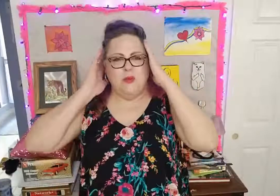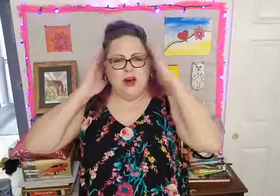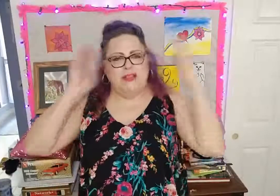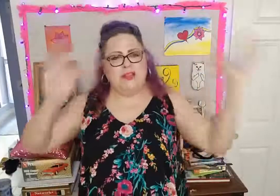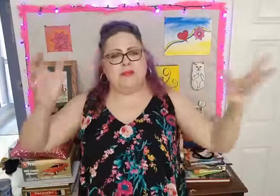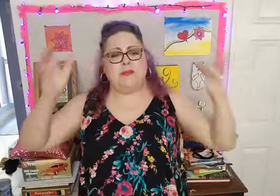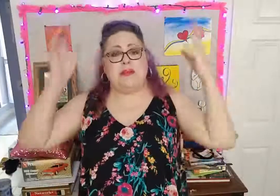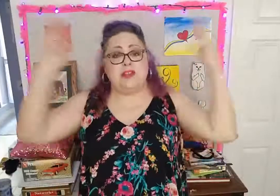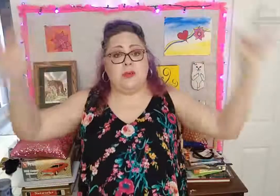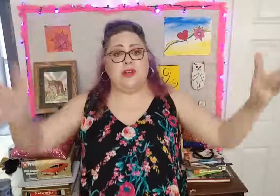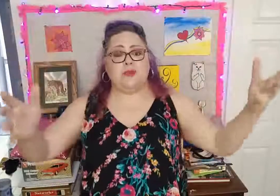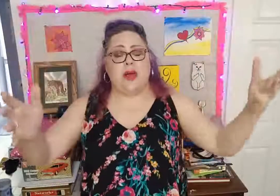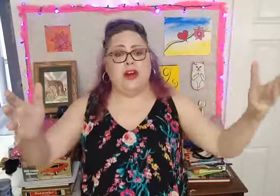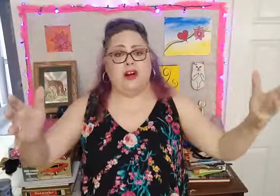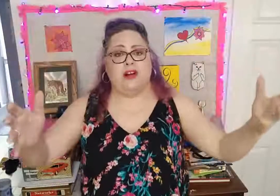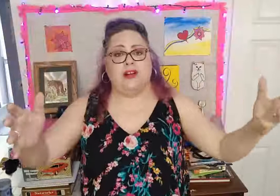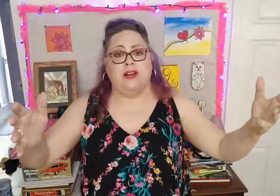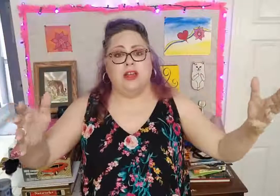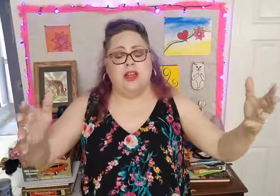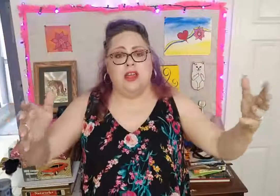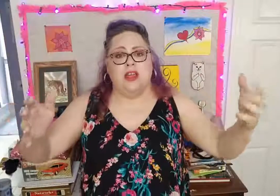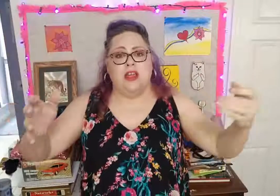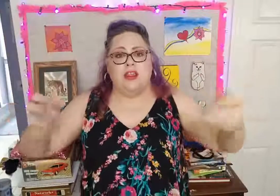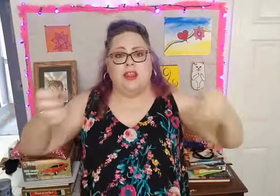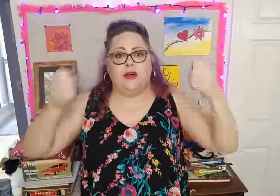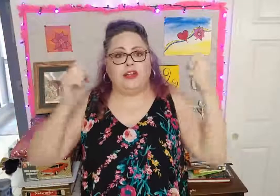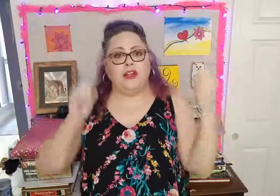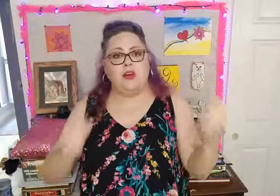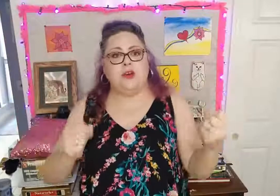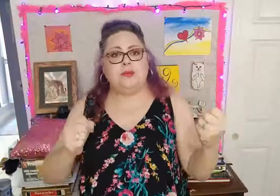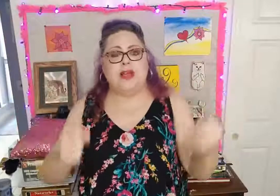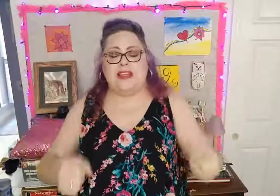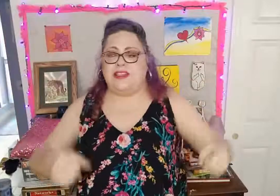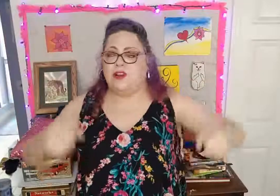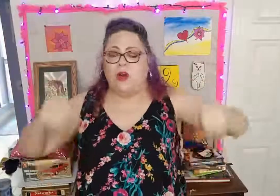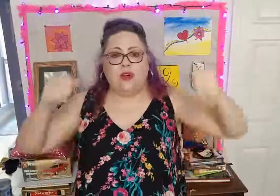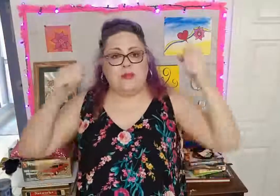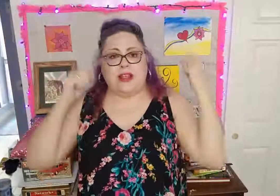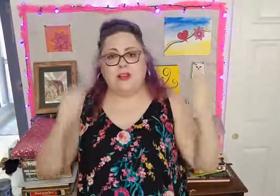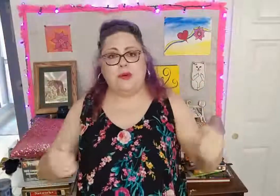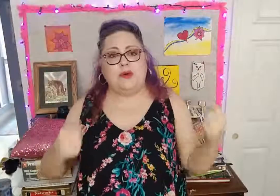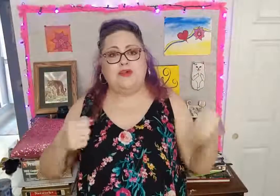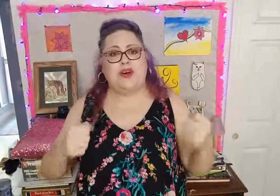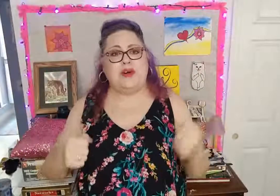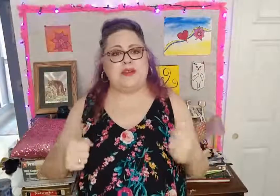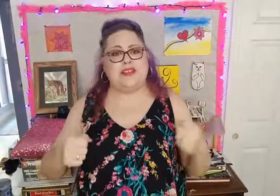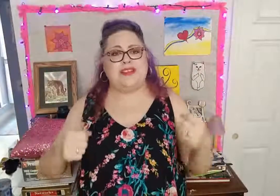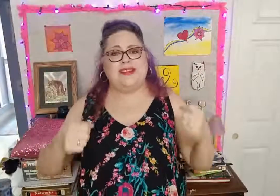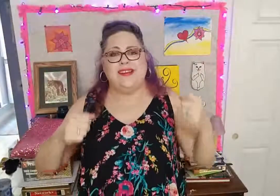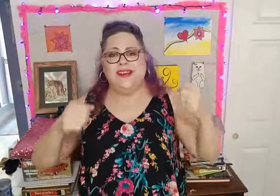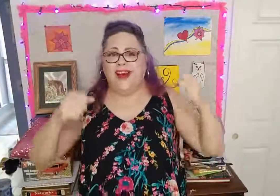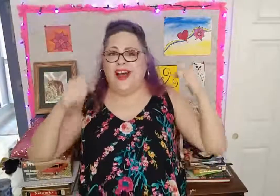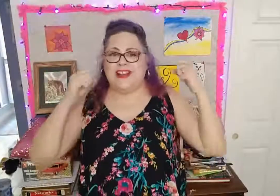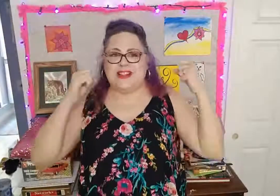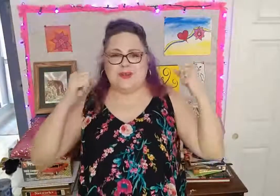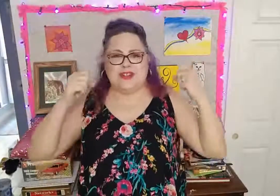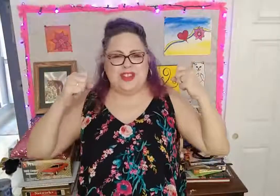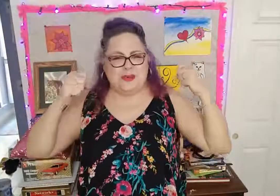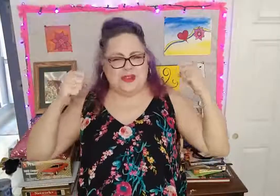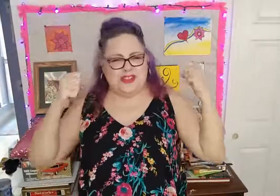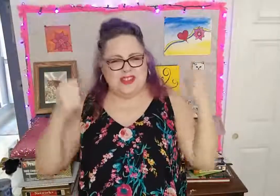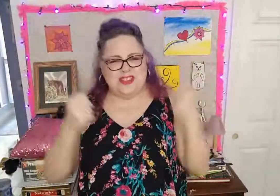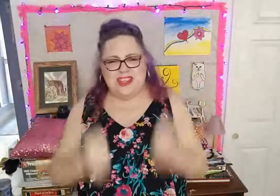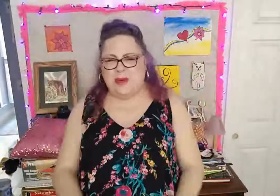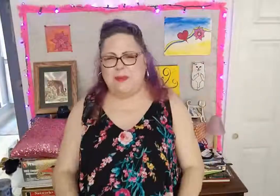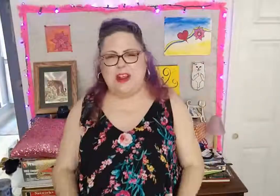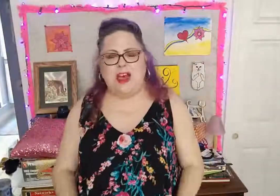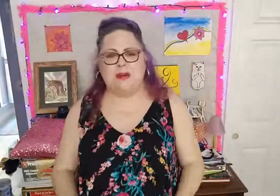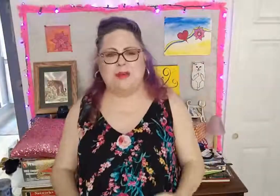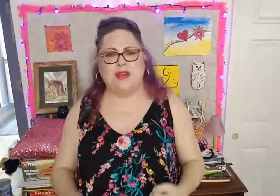want them to be so much better. They're a local place. They're owned by local folks. I just wish they would step it up